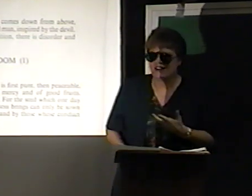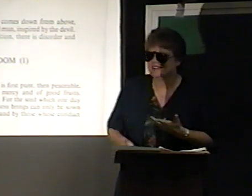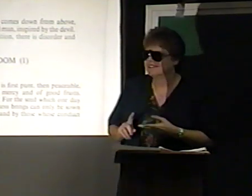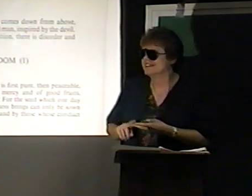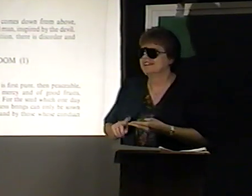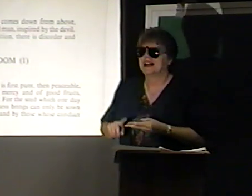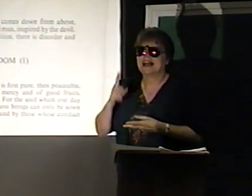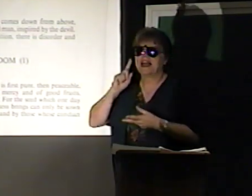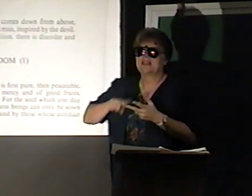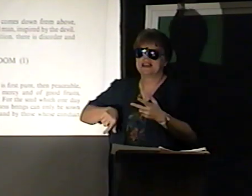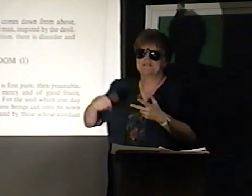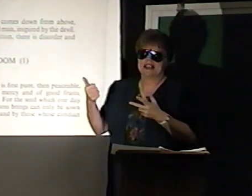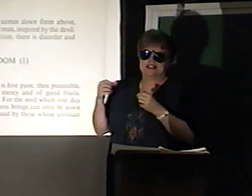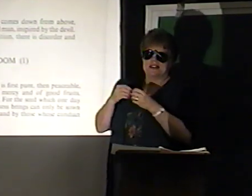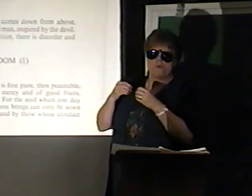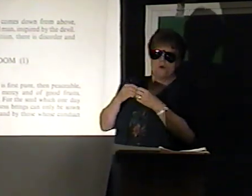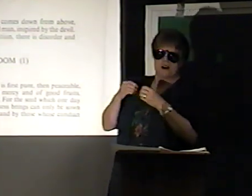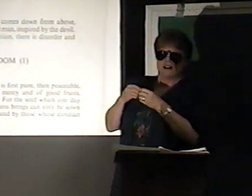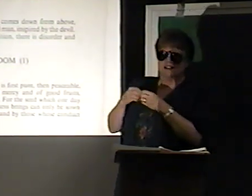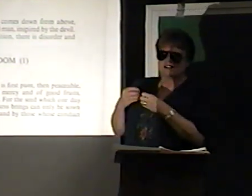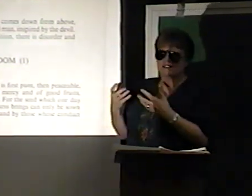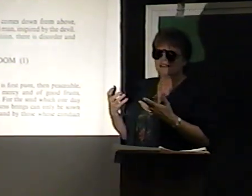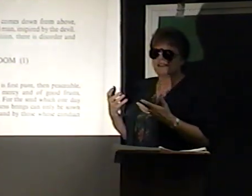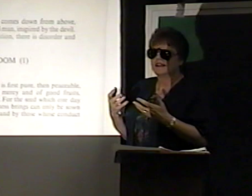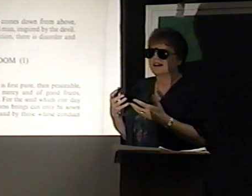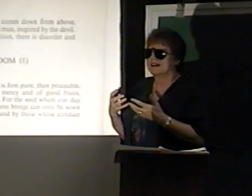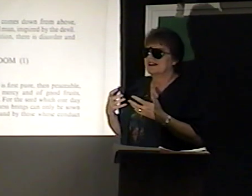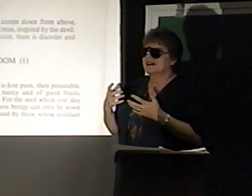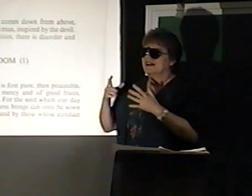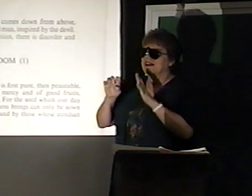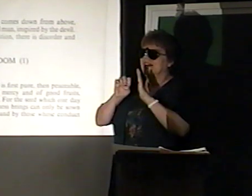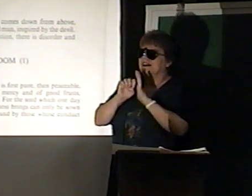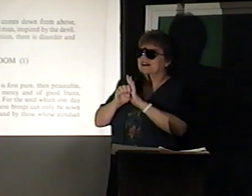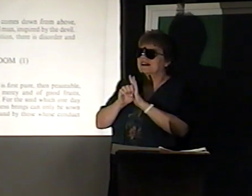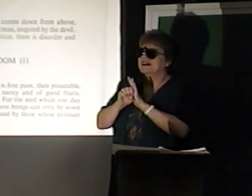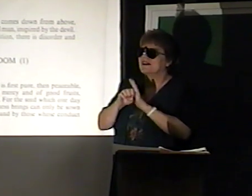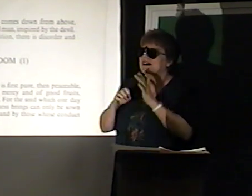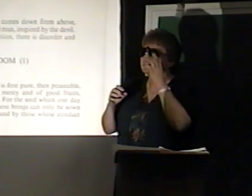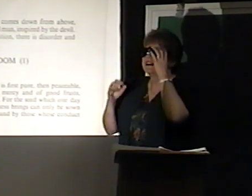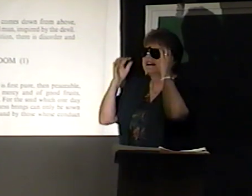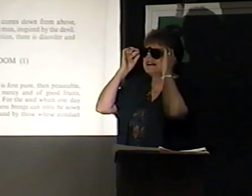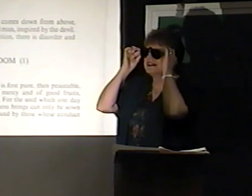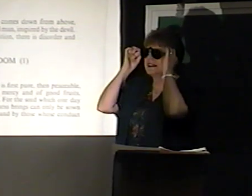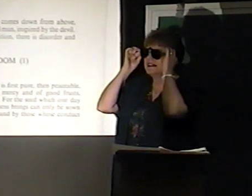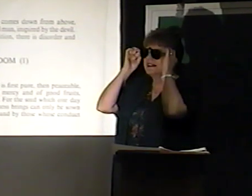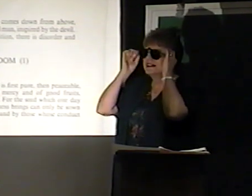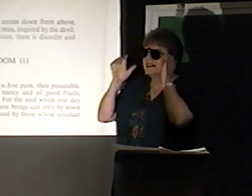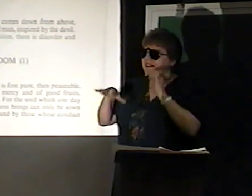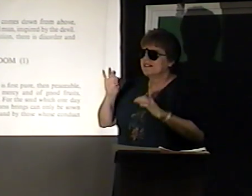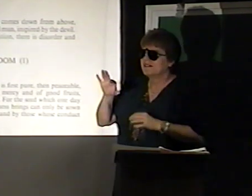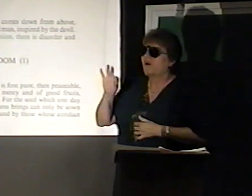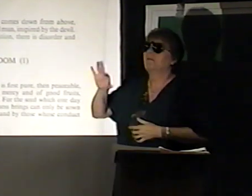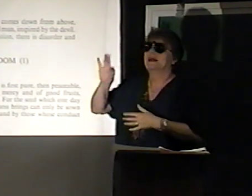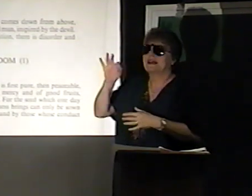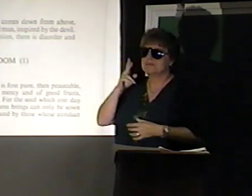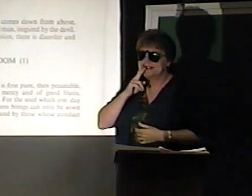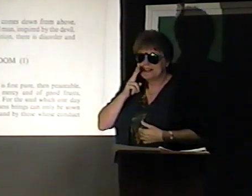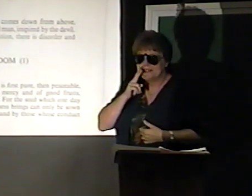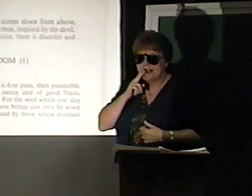I can't think of anything more. I can't think of more. Huh? Or, up different